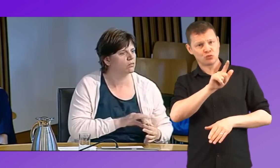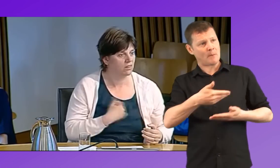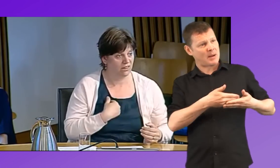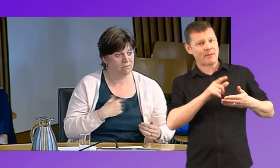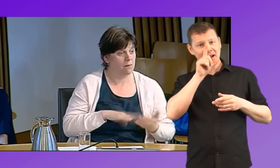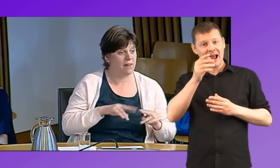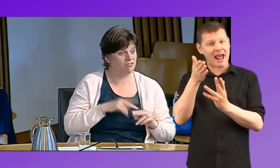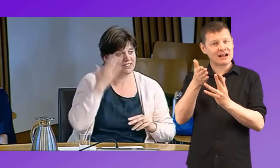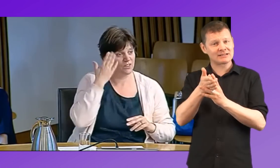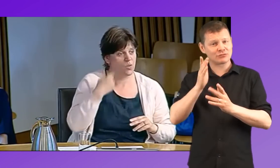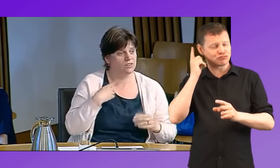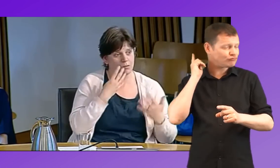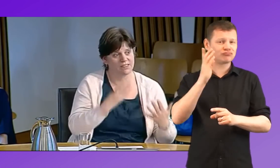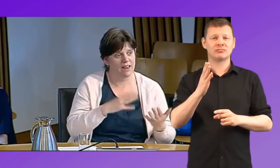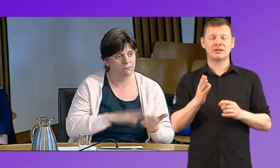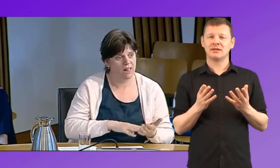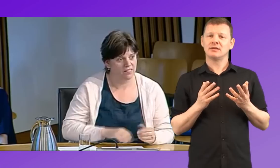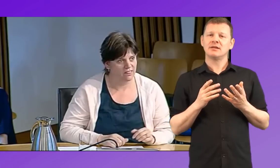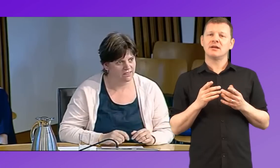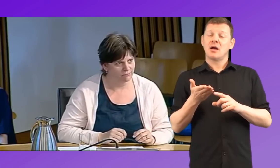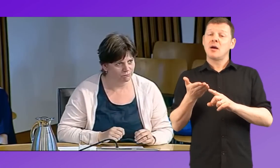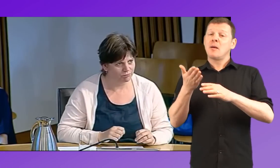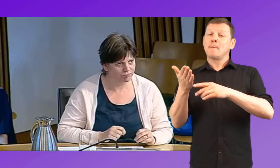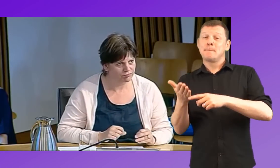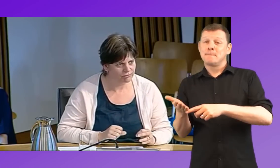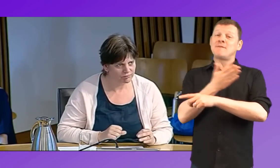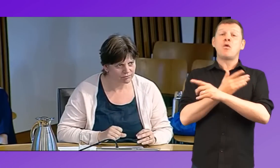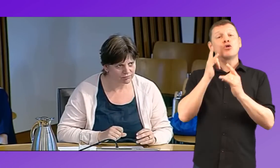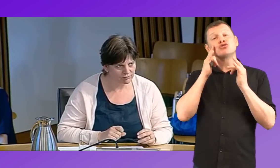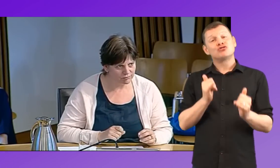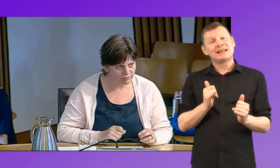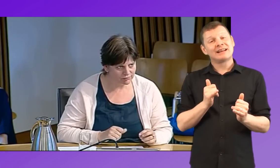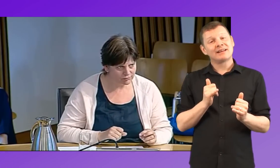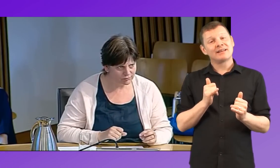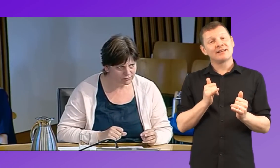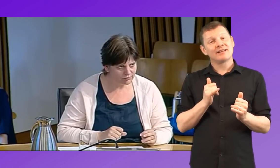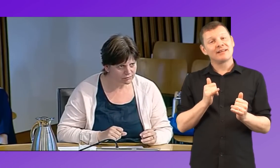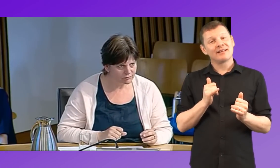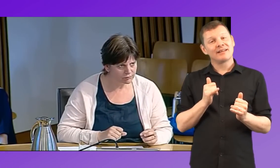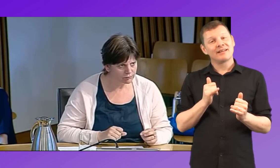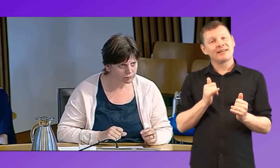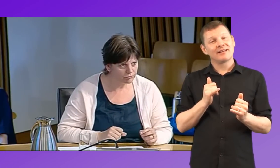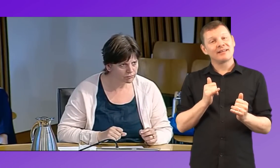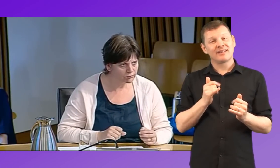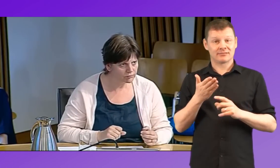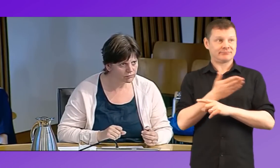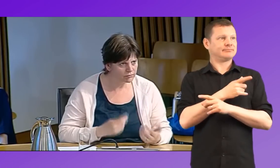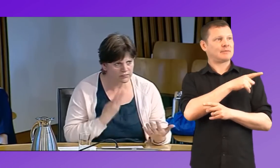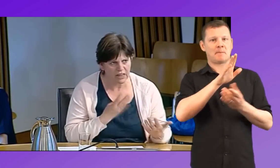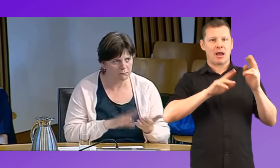You know, and before the newborn screening program, ironically, parents had that time to bond with their child. My parents didn't know that I